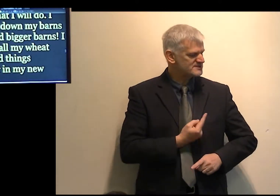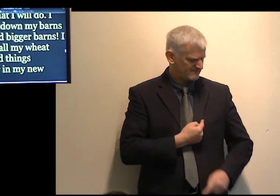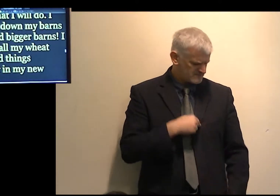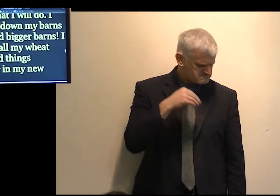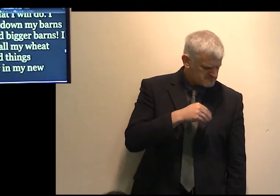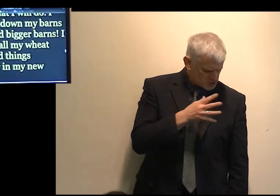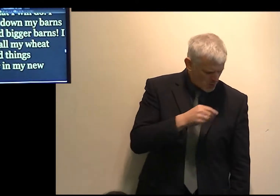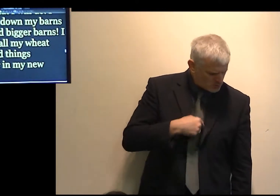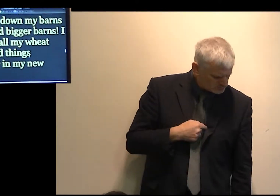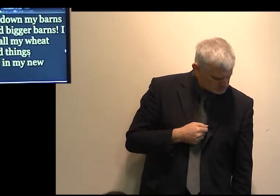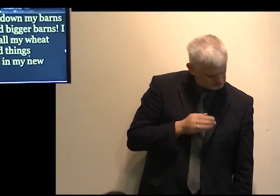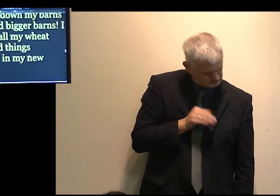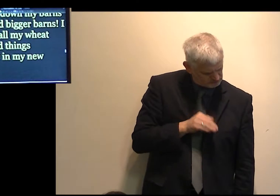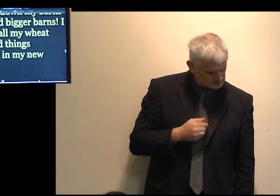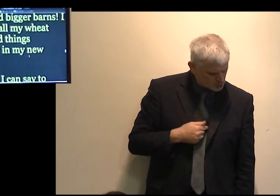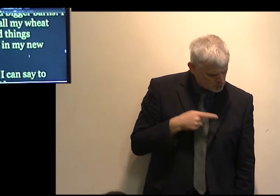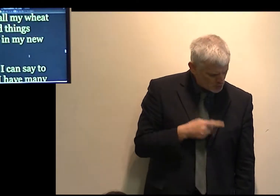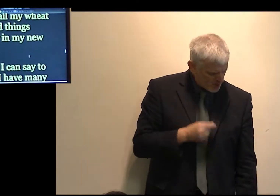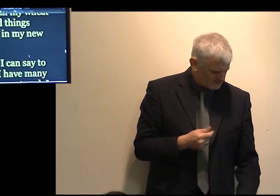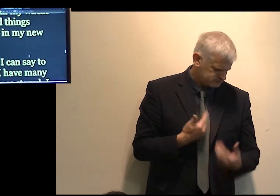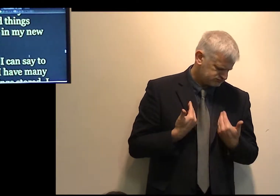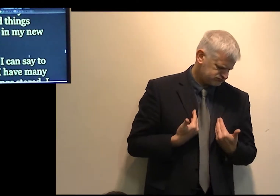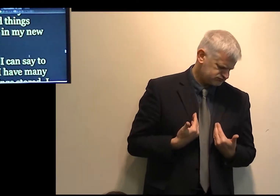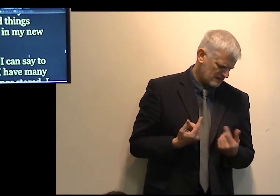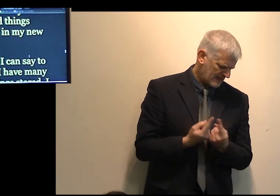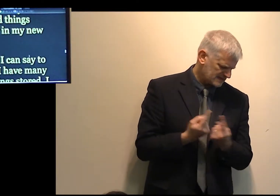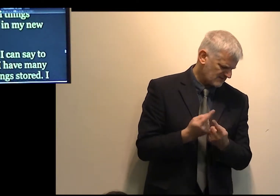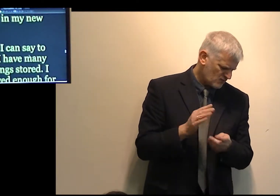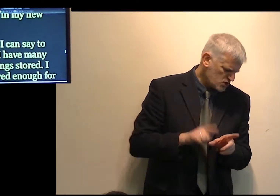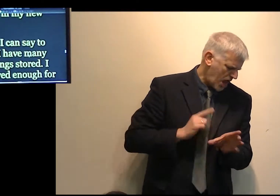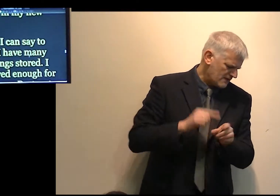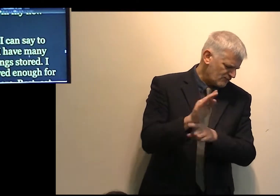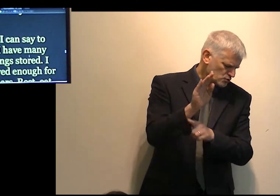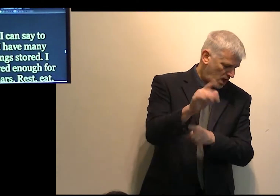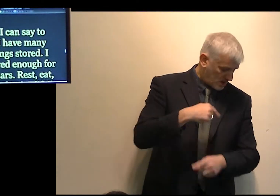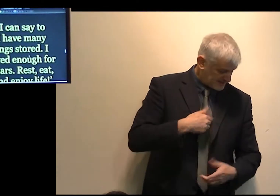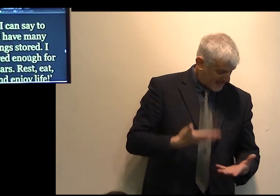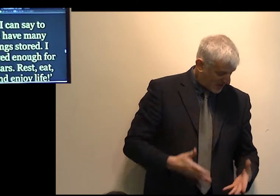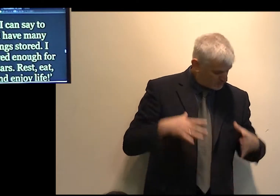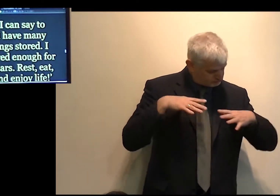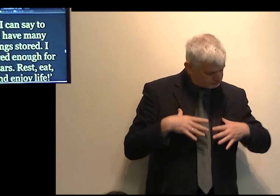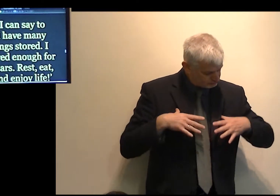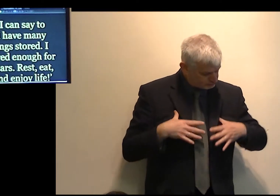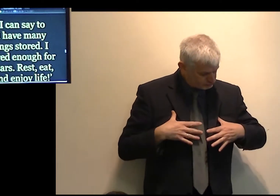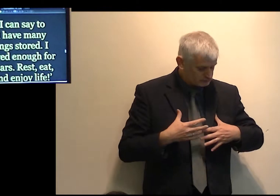hast much goods laid up for many years. Take thy knees, eat, drink, and be merry.